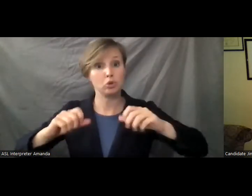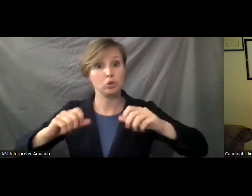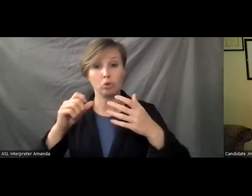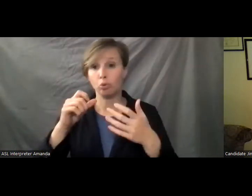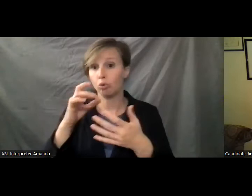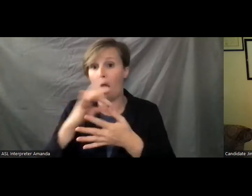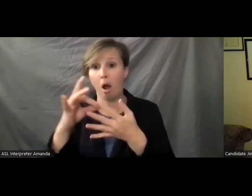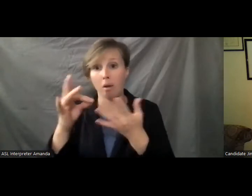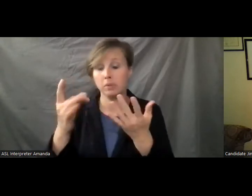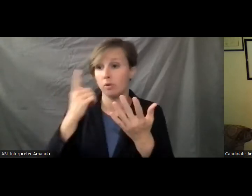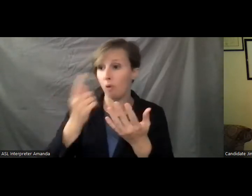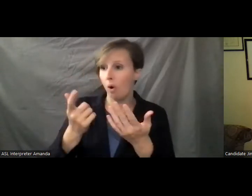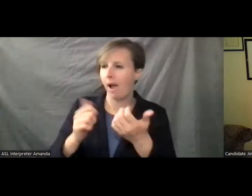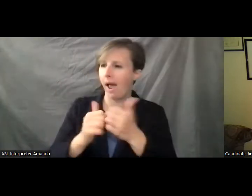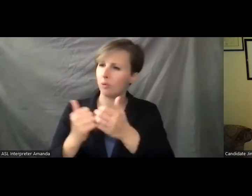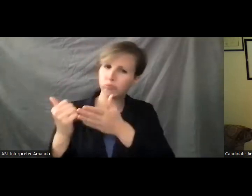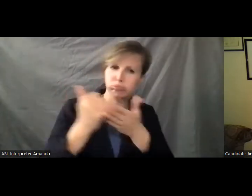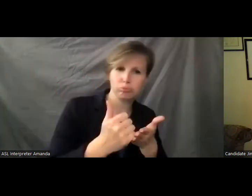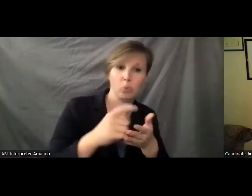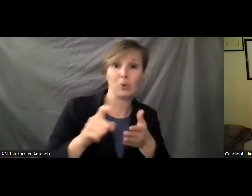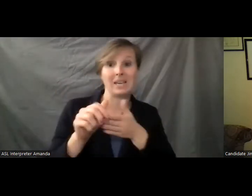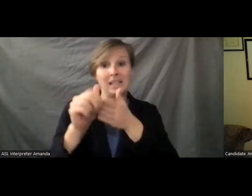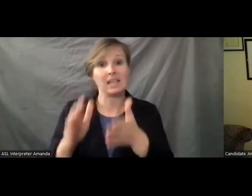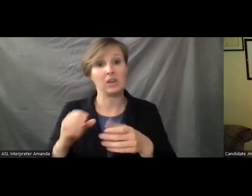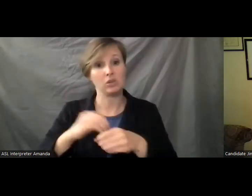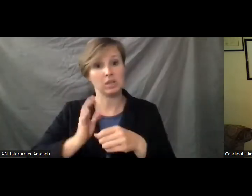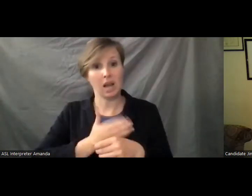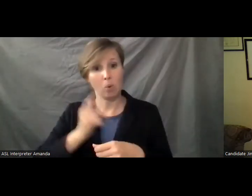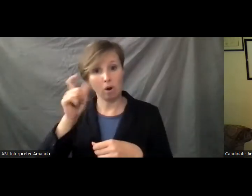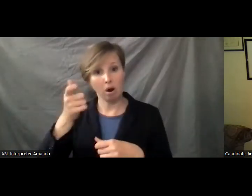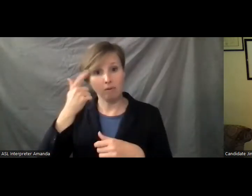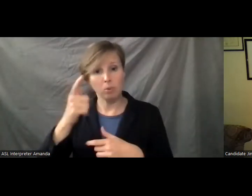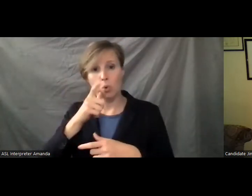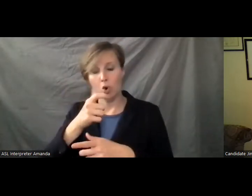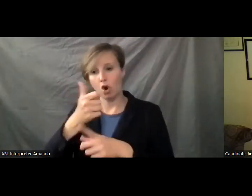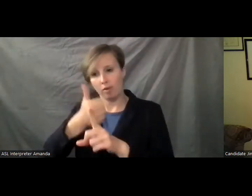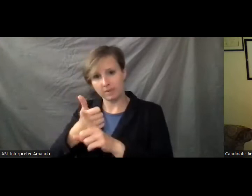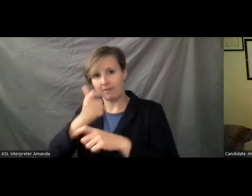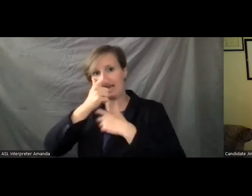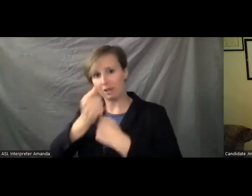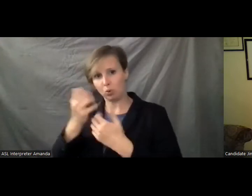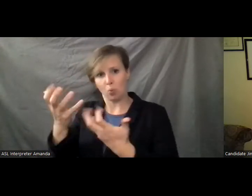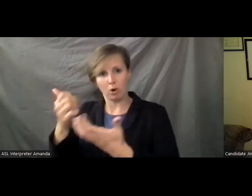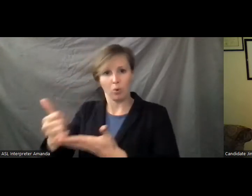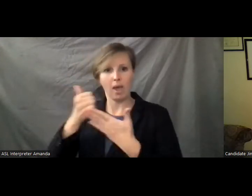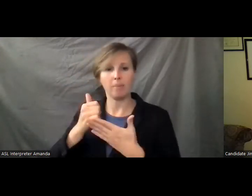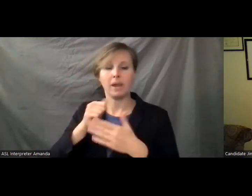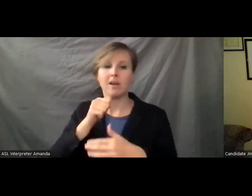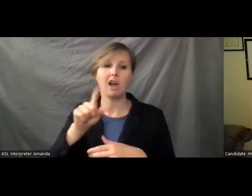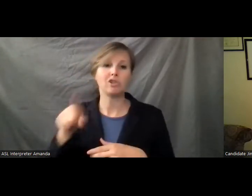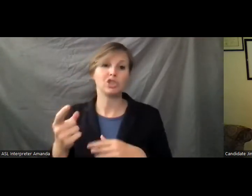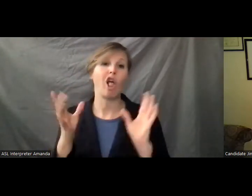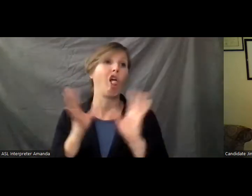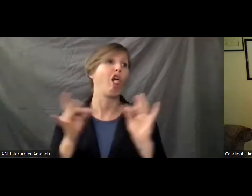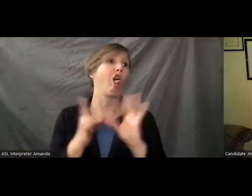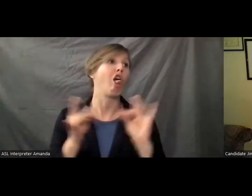and assistance, but we need leaders in our government that are interested in helping and not just making sound bites about how they're